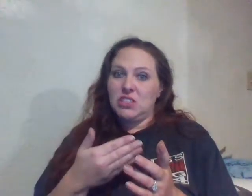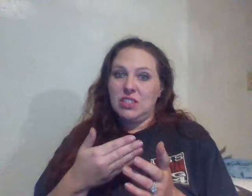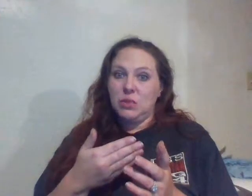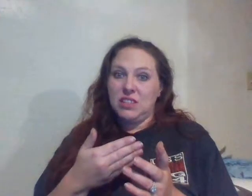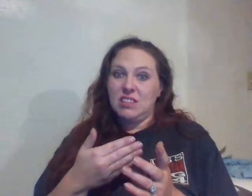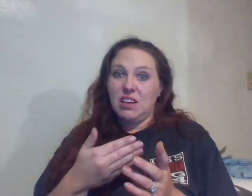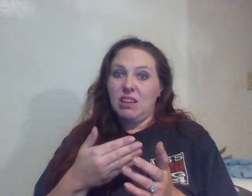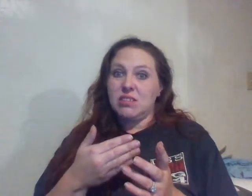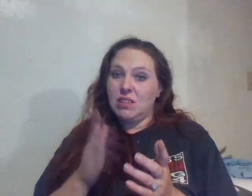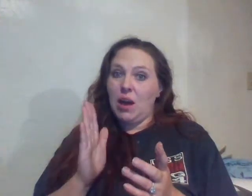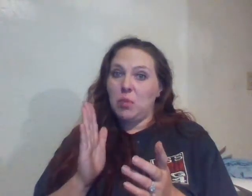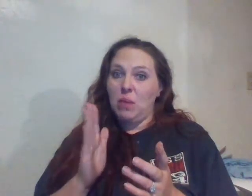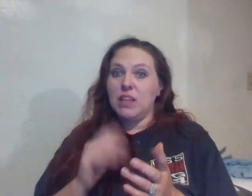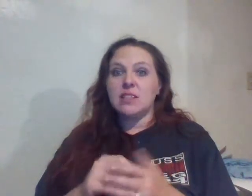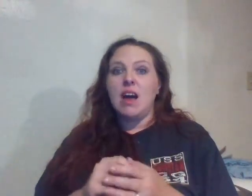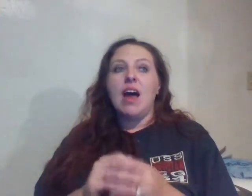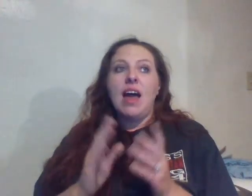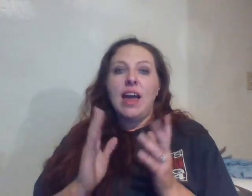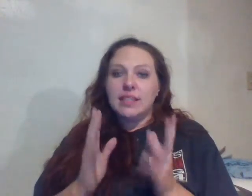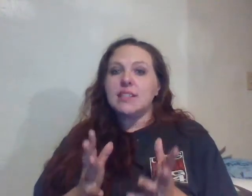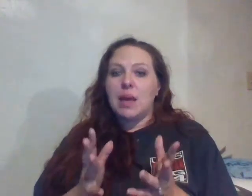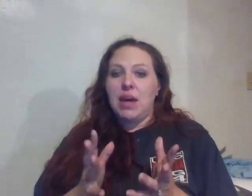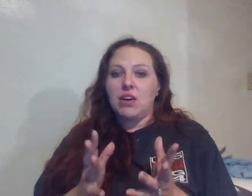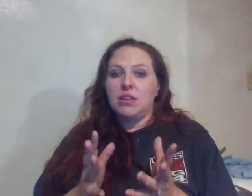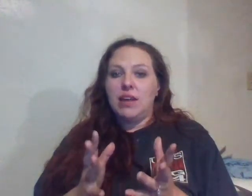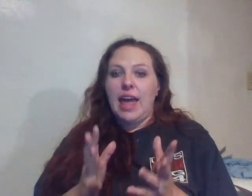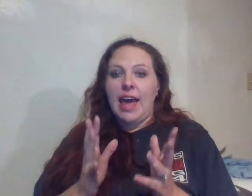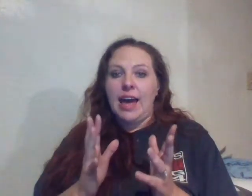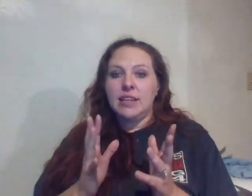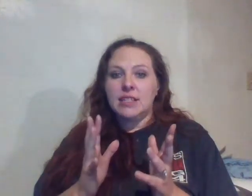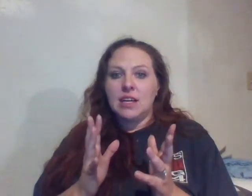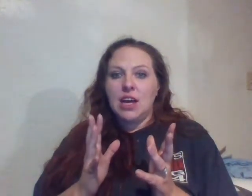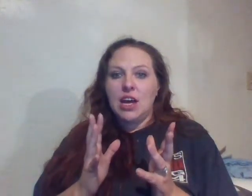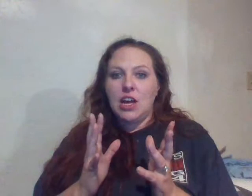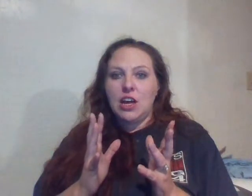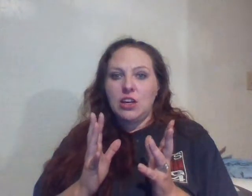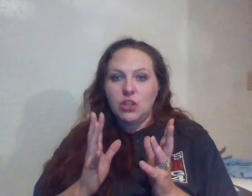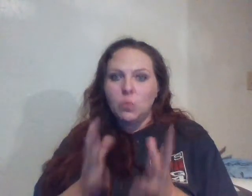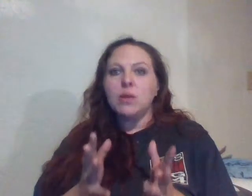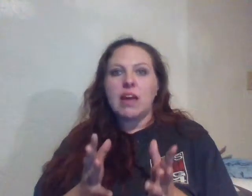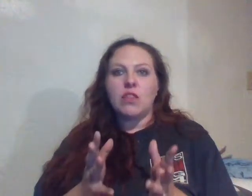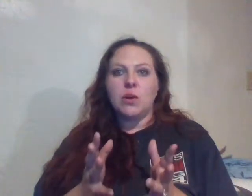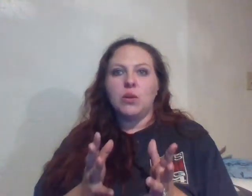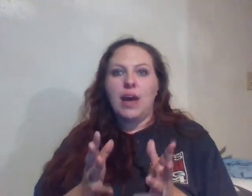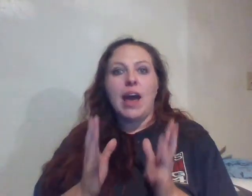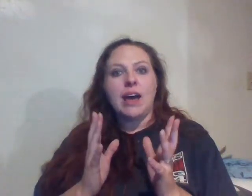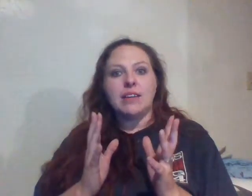much as you deal with these dickheads. I promise it does get better and you will make it through. And